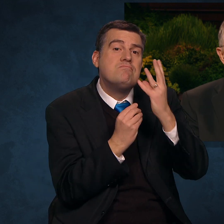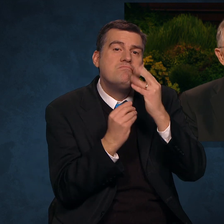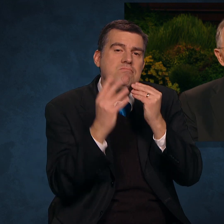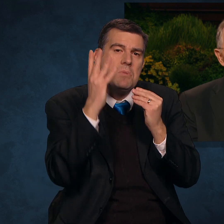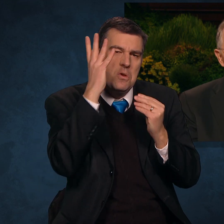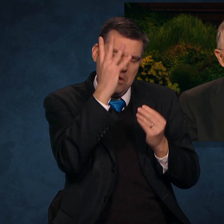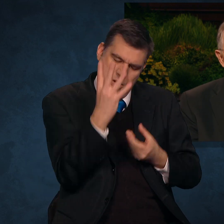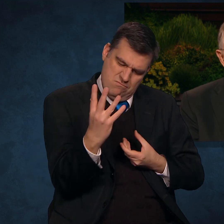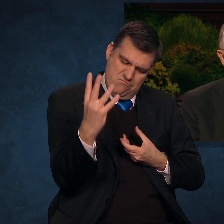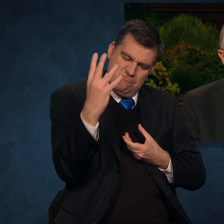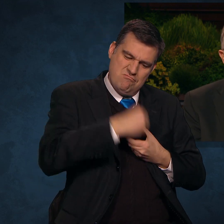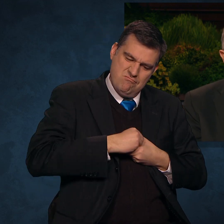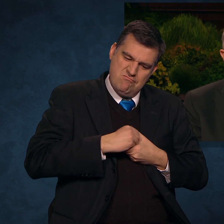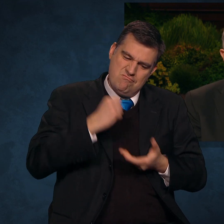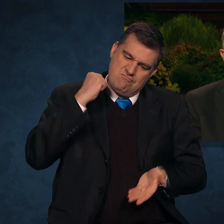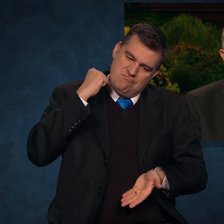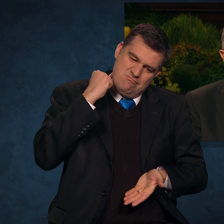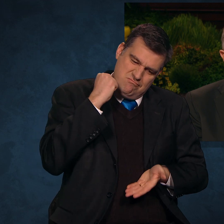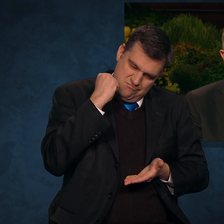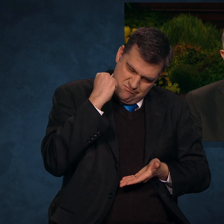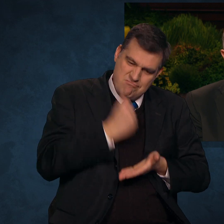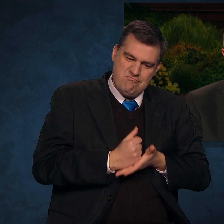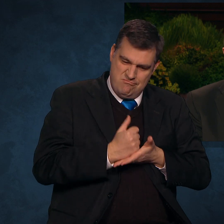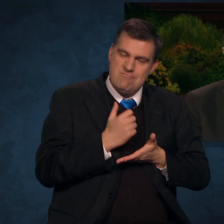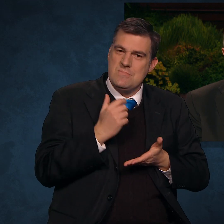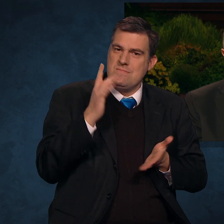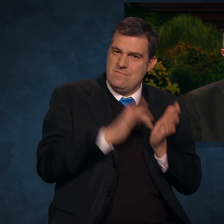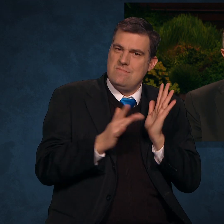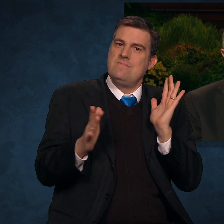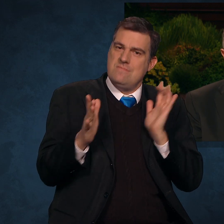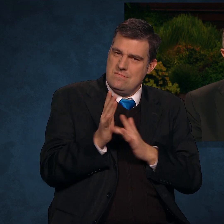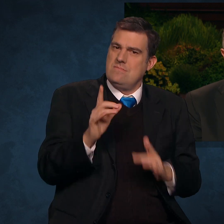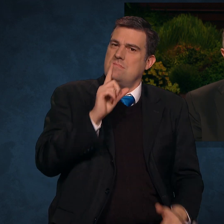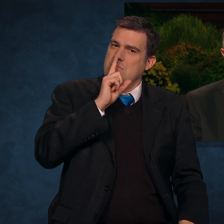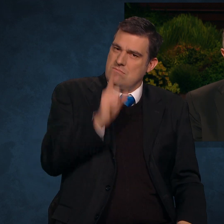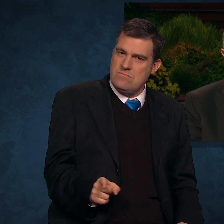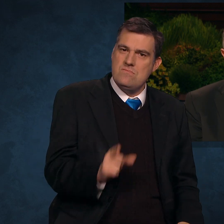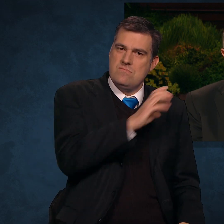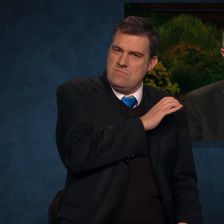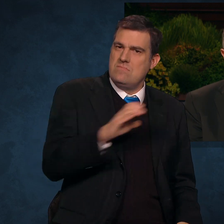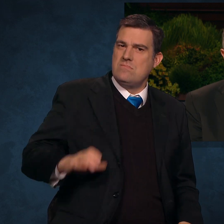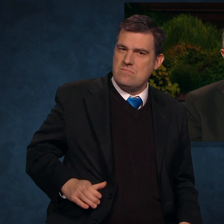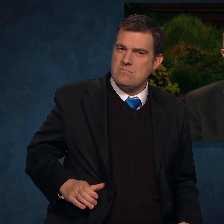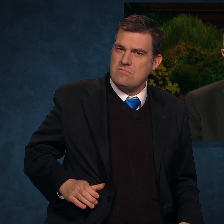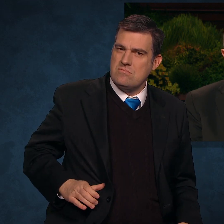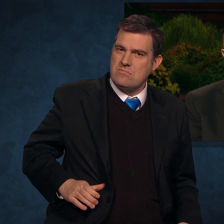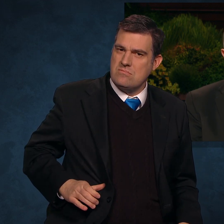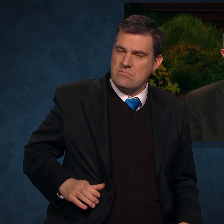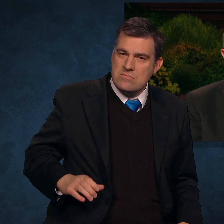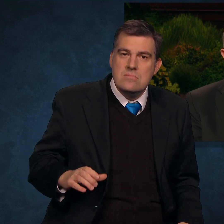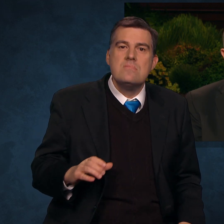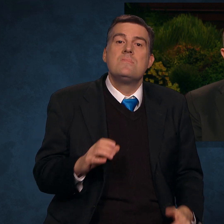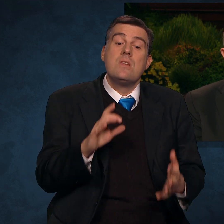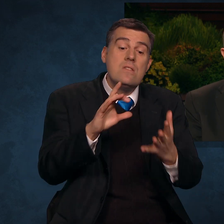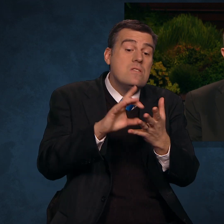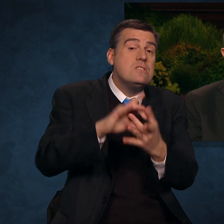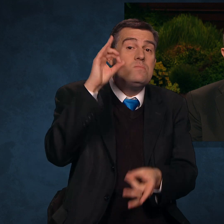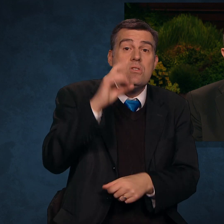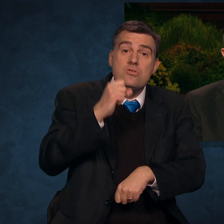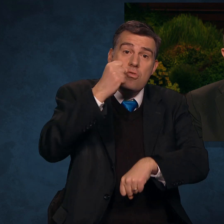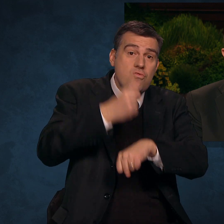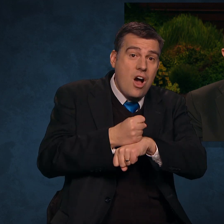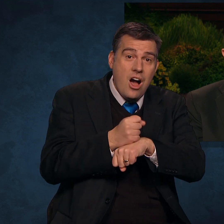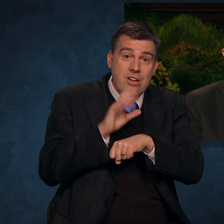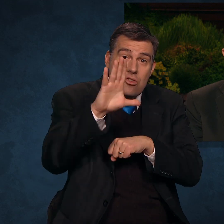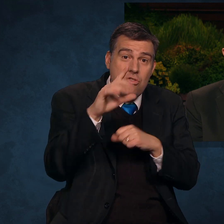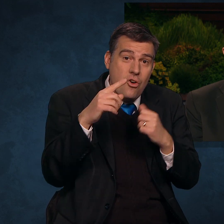to you again and again that Jesus is the Christ. The spiritual rock under